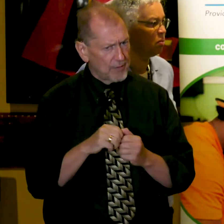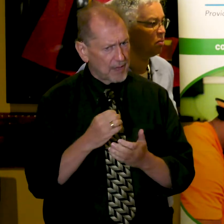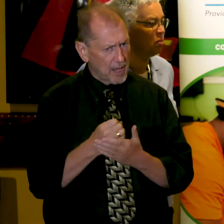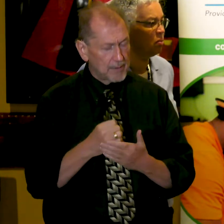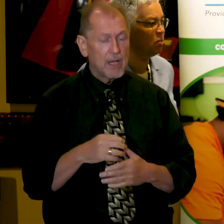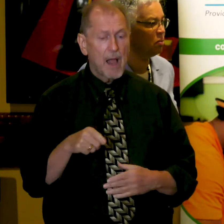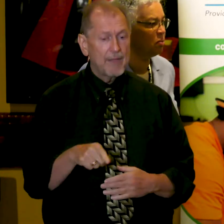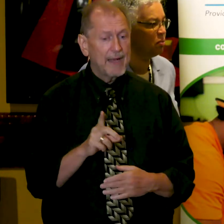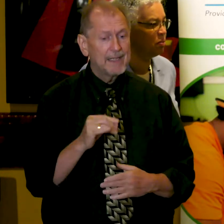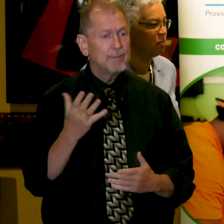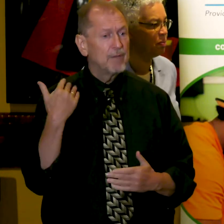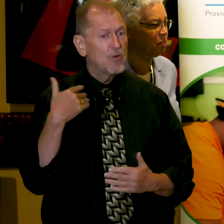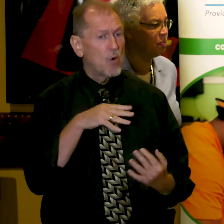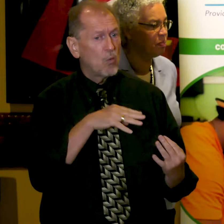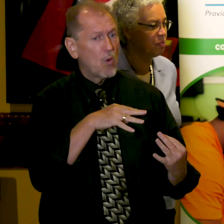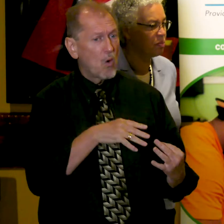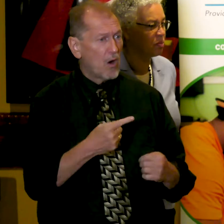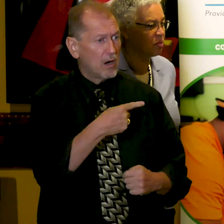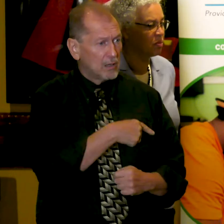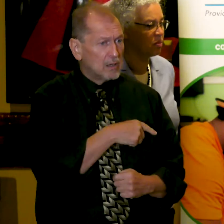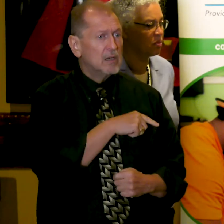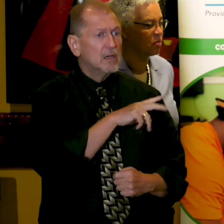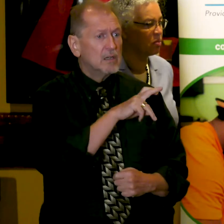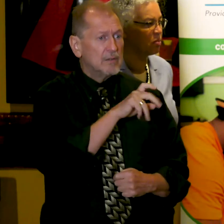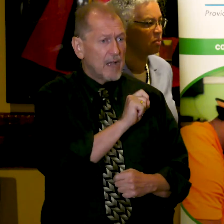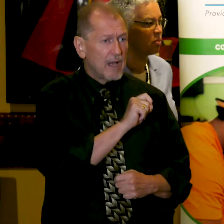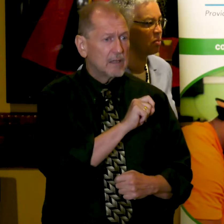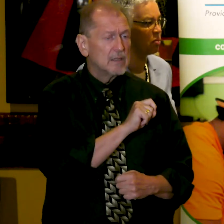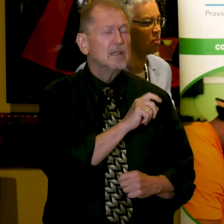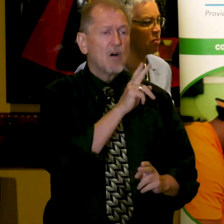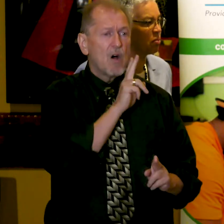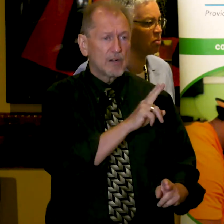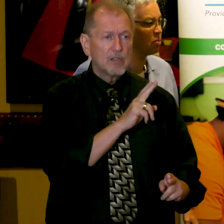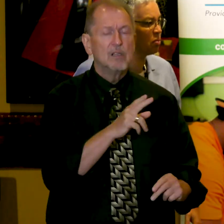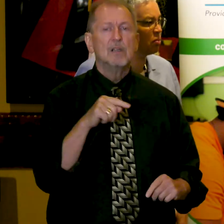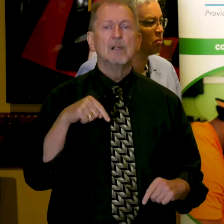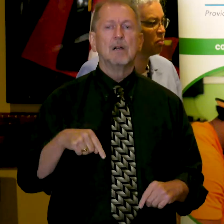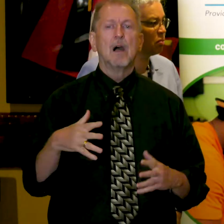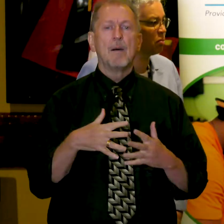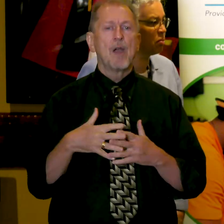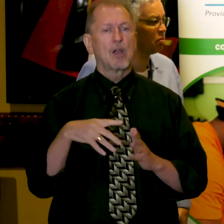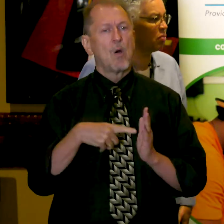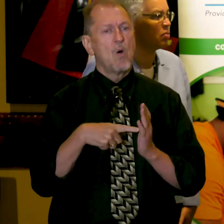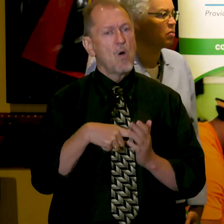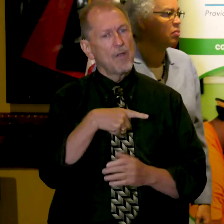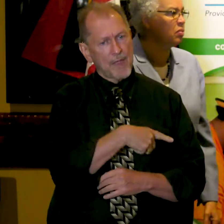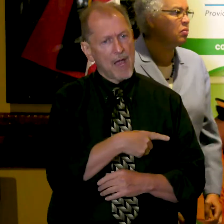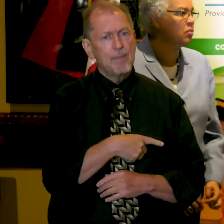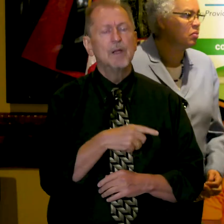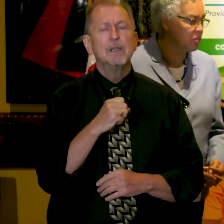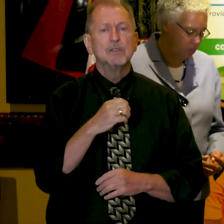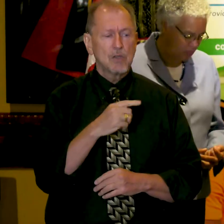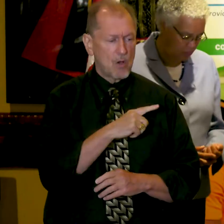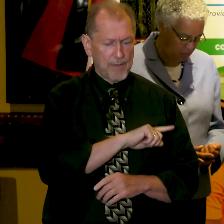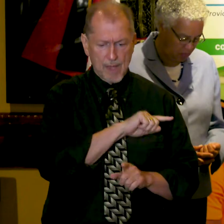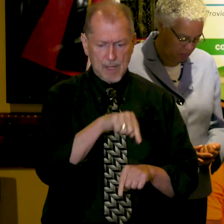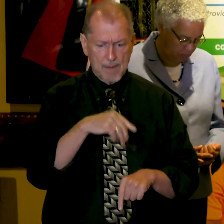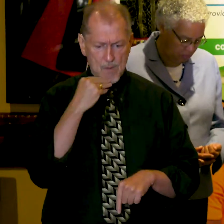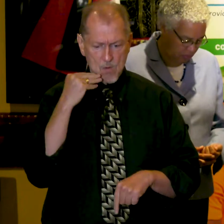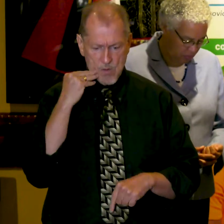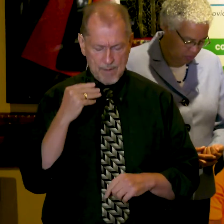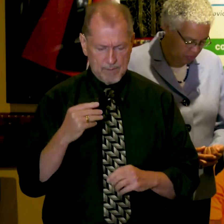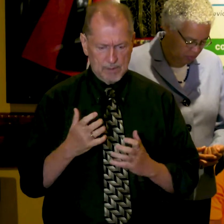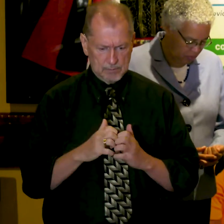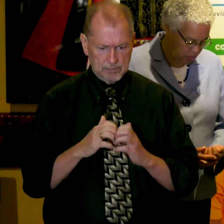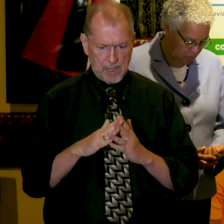nation with honor. We owe them a debt of gratitude that can never truly be repaid. They come home and